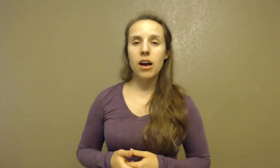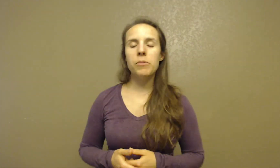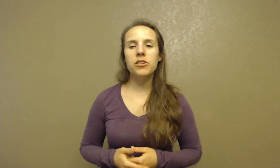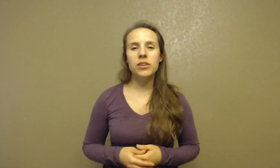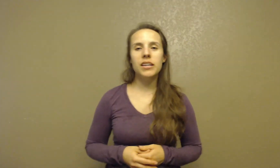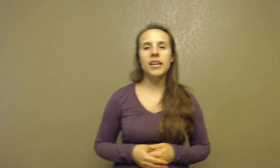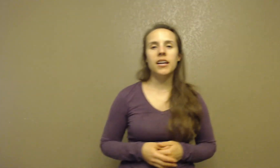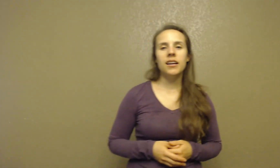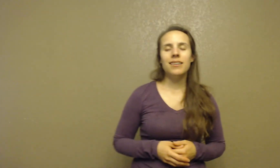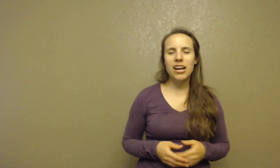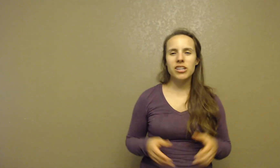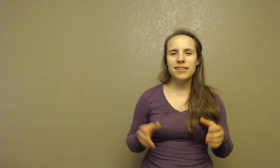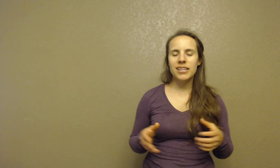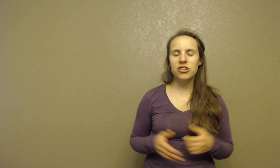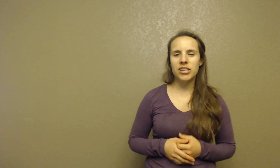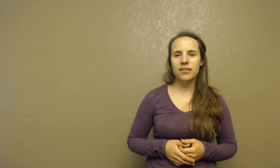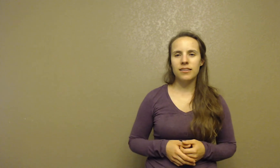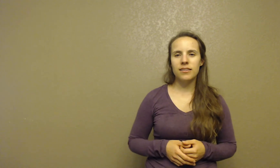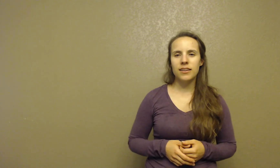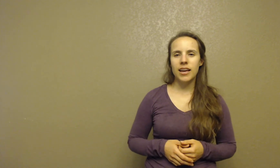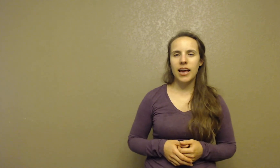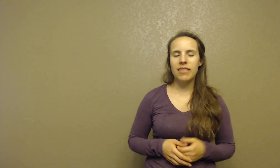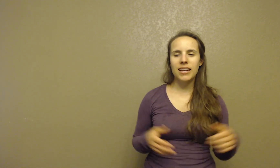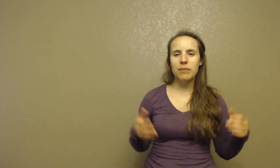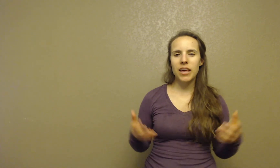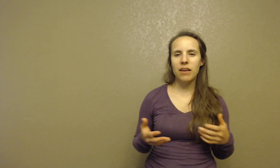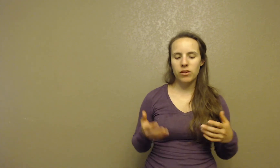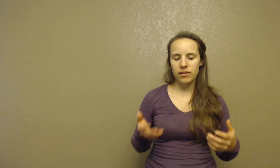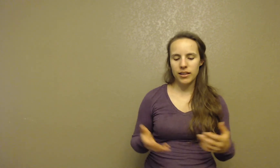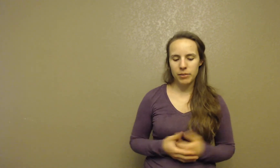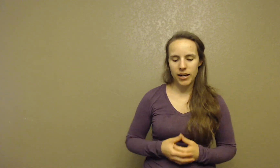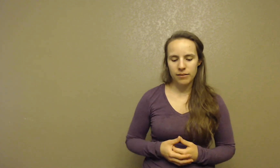opportunity to actually see Jesus. And then he became physically blind.